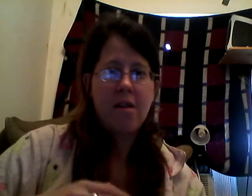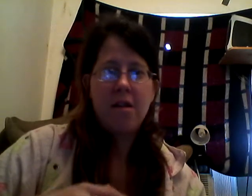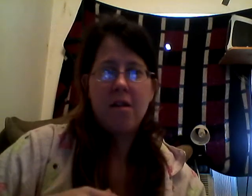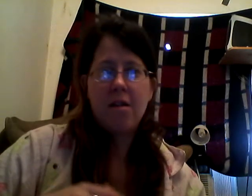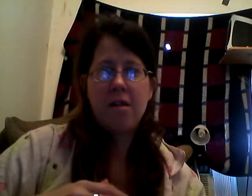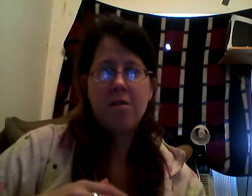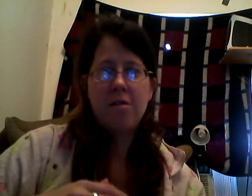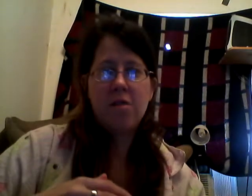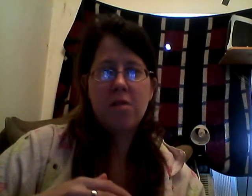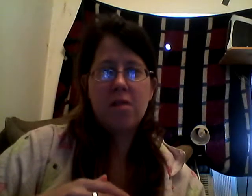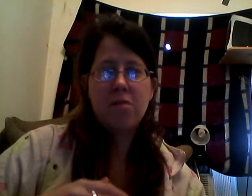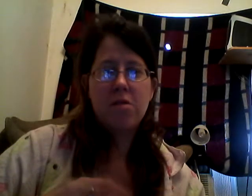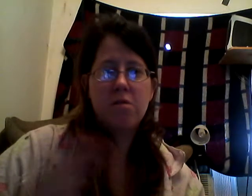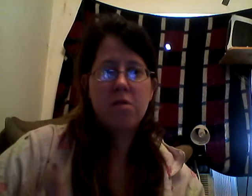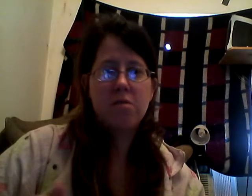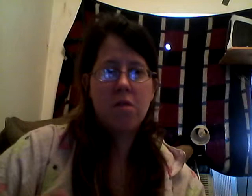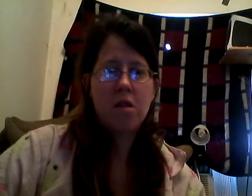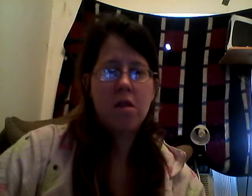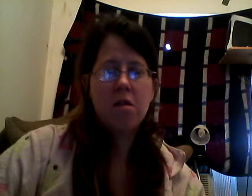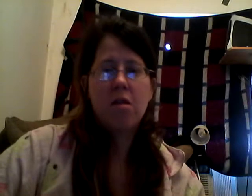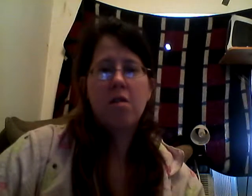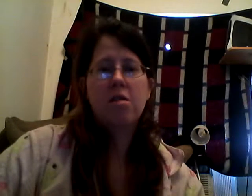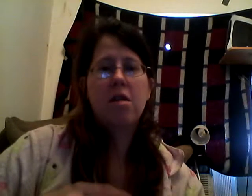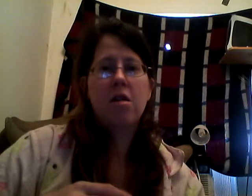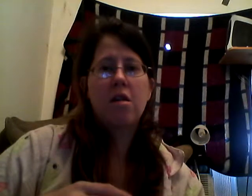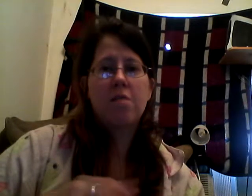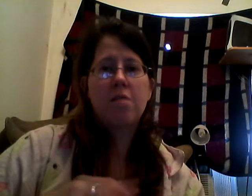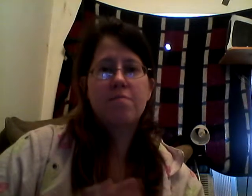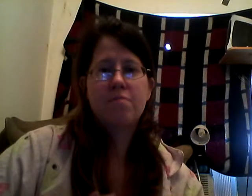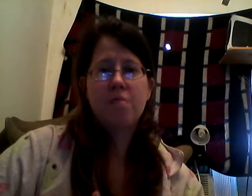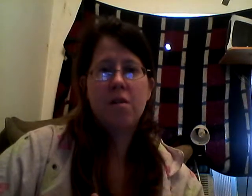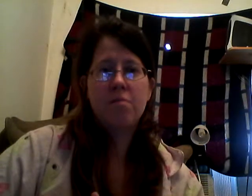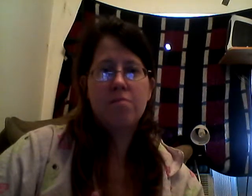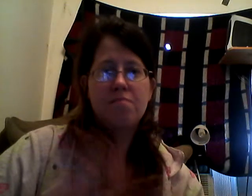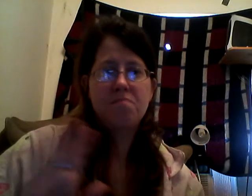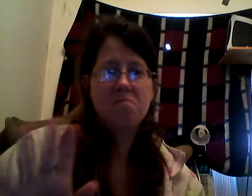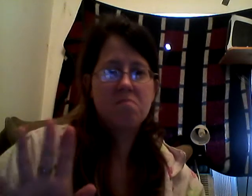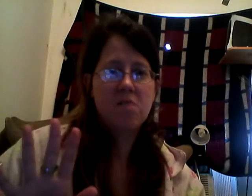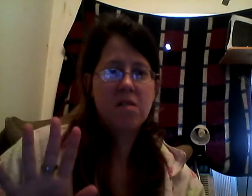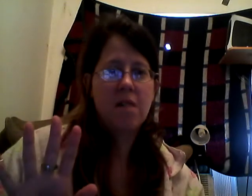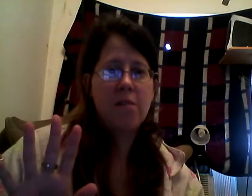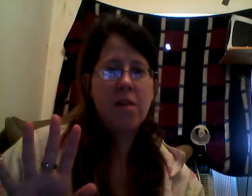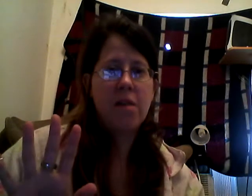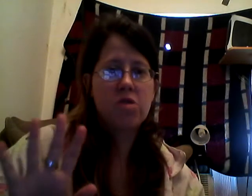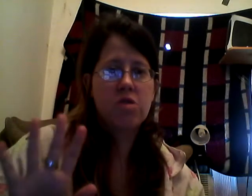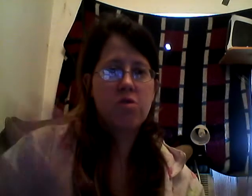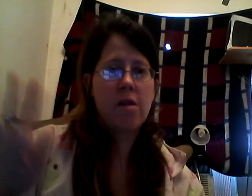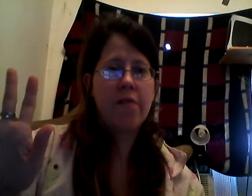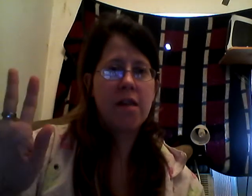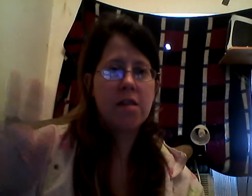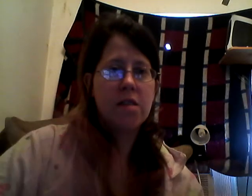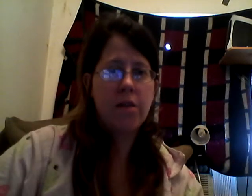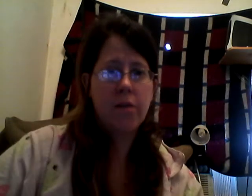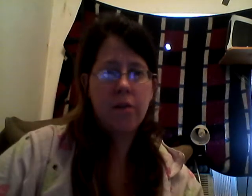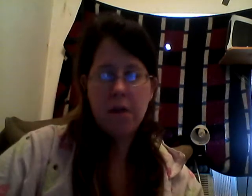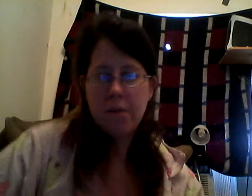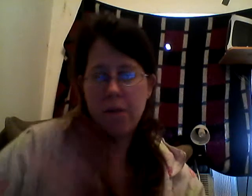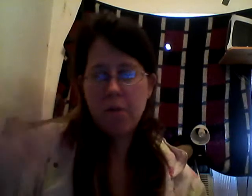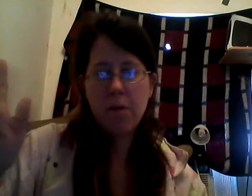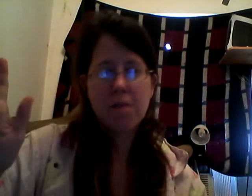You know, I don't need to spend too much money taking, you know, it doesn't have to be an extravagant dinner, I mean, I'm going to